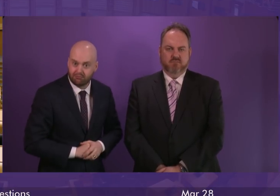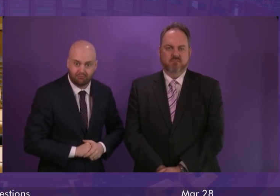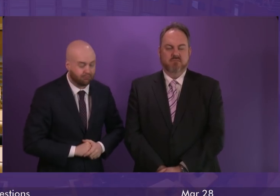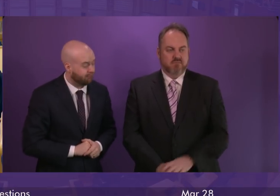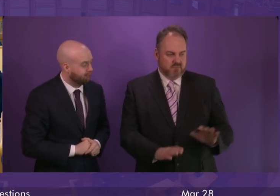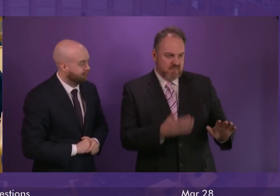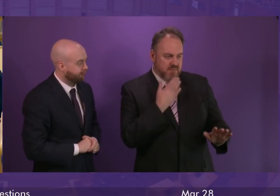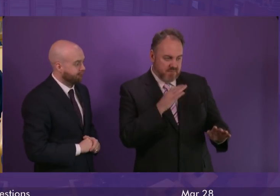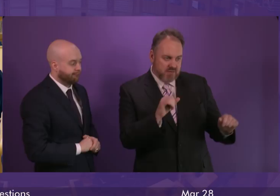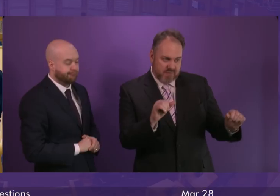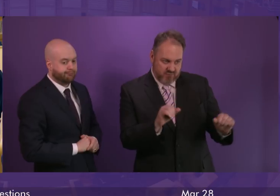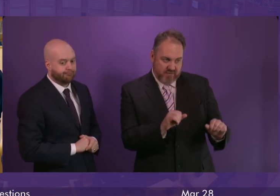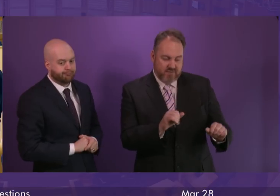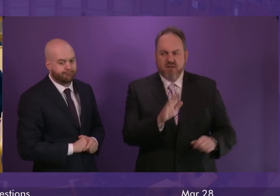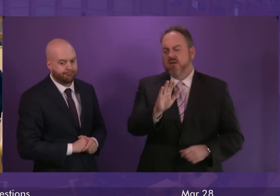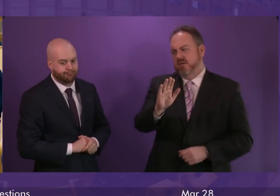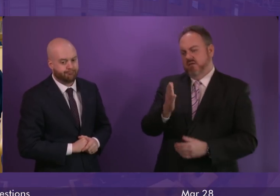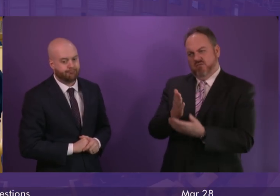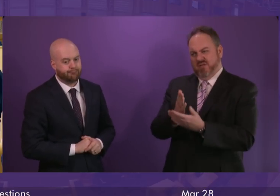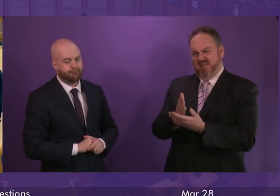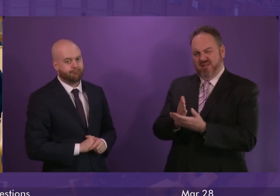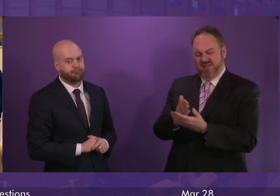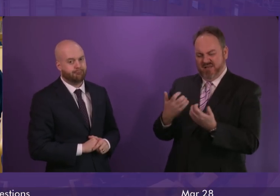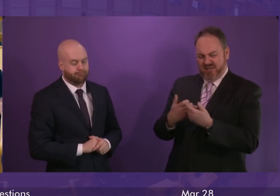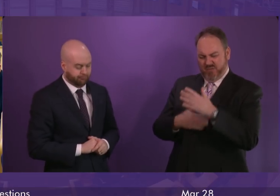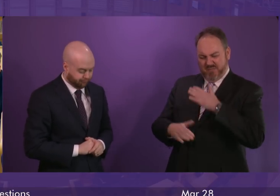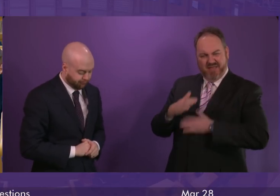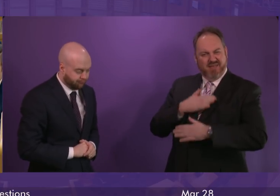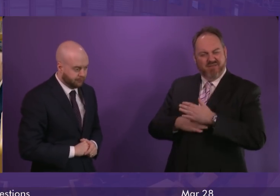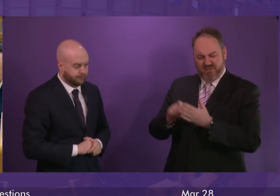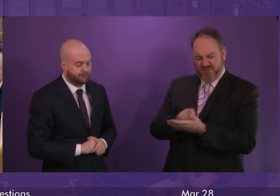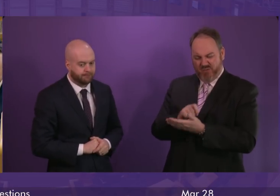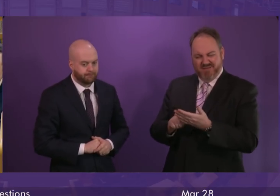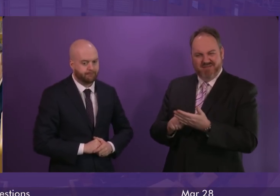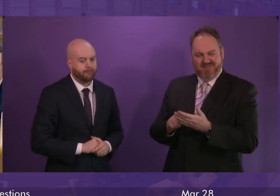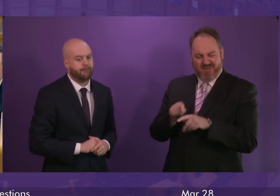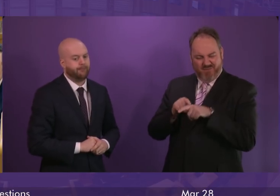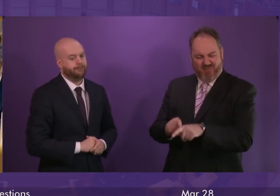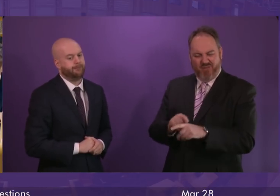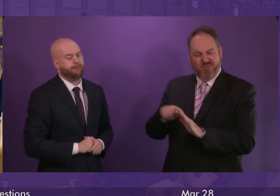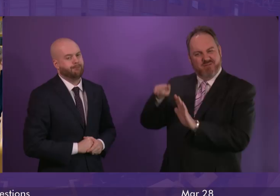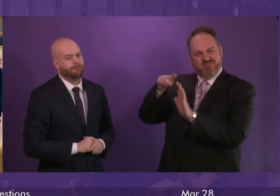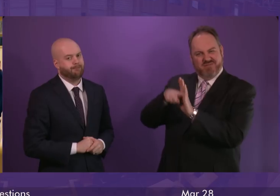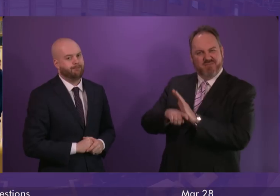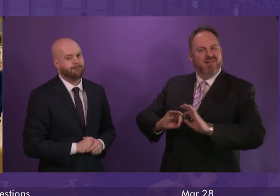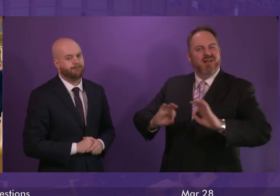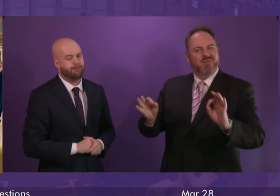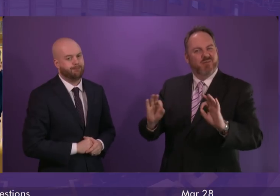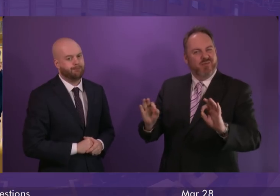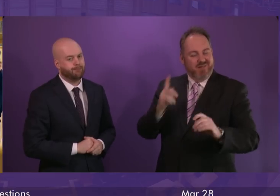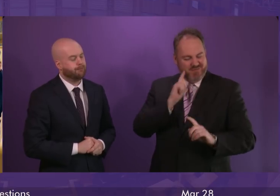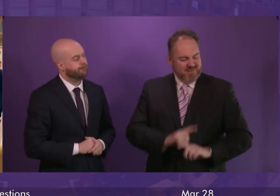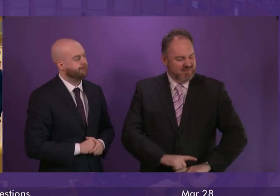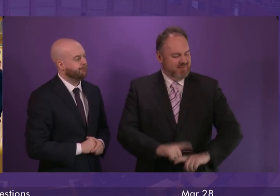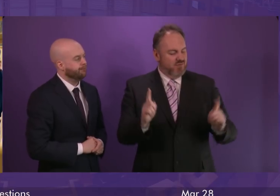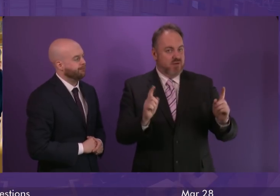Succinctly, please. Jackson Carlow. There was no principle in the way the SNP voted last night. And what I saw in contrast was a